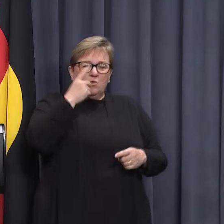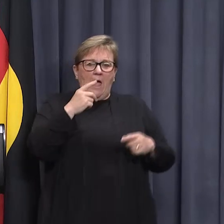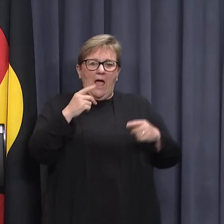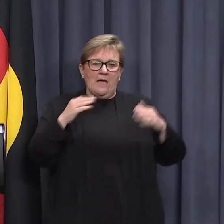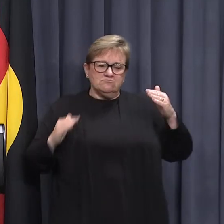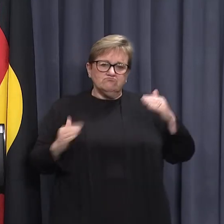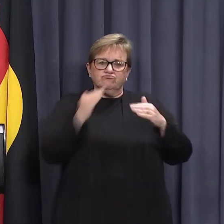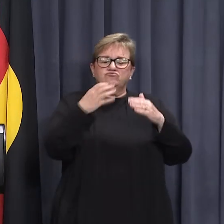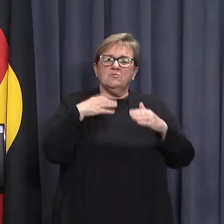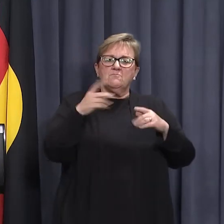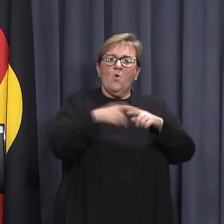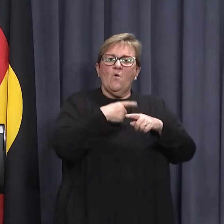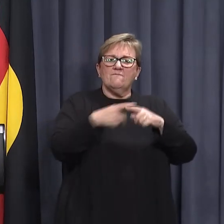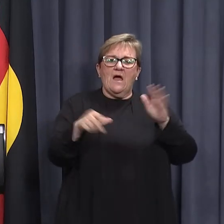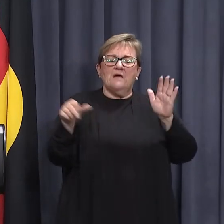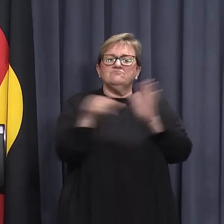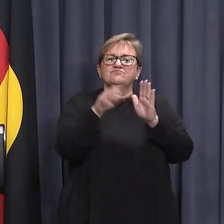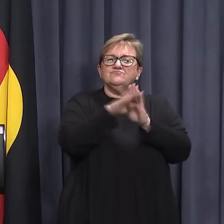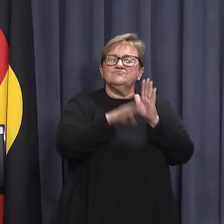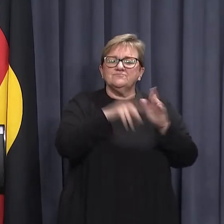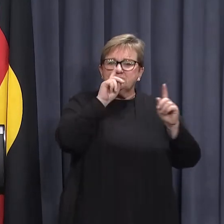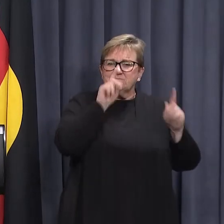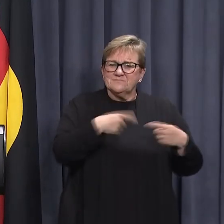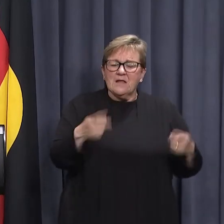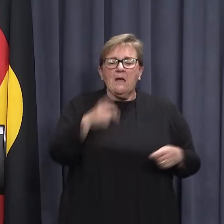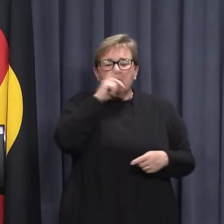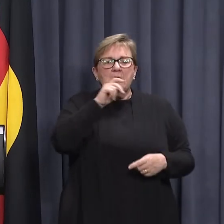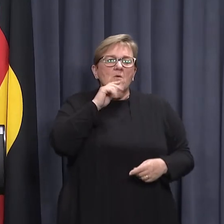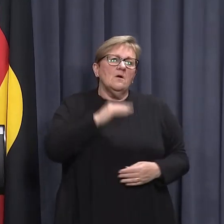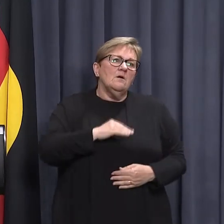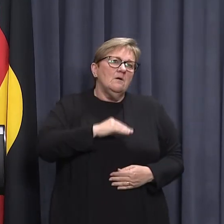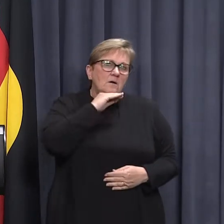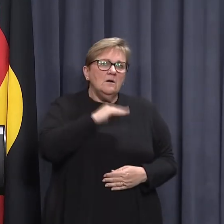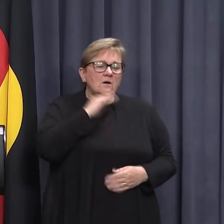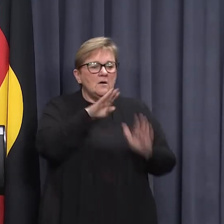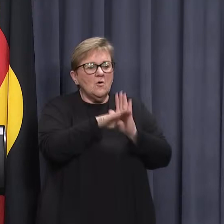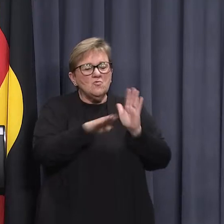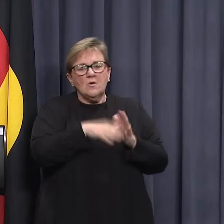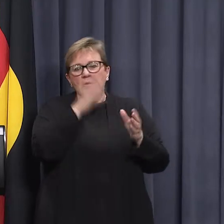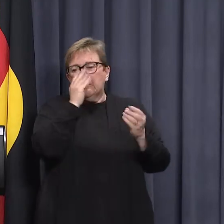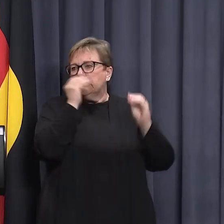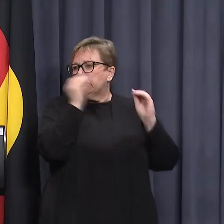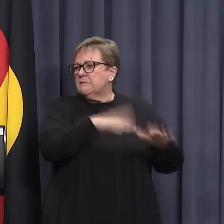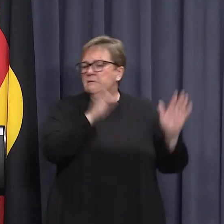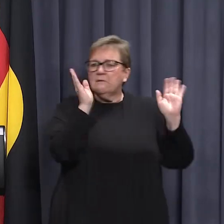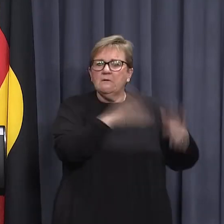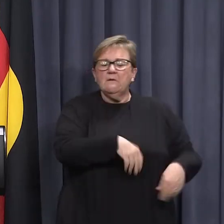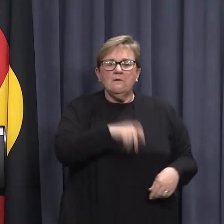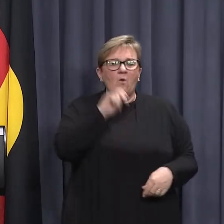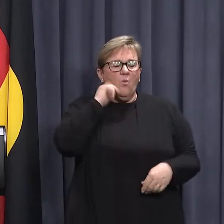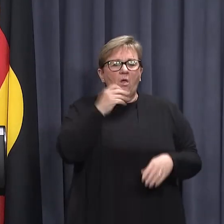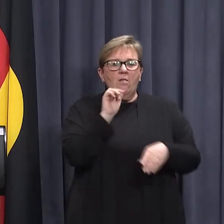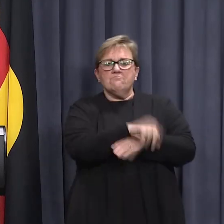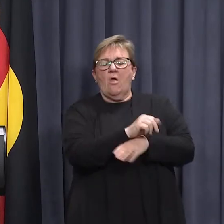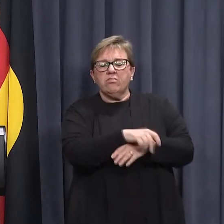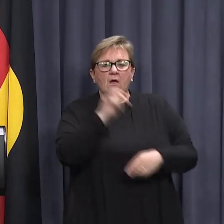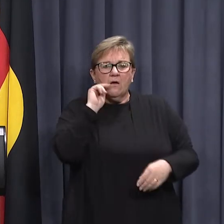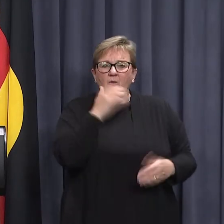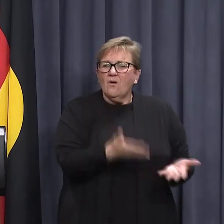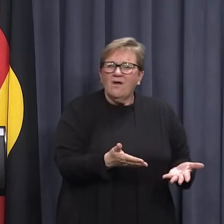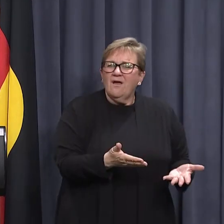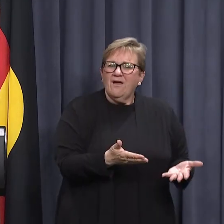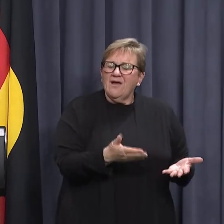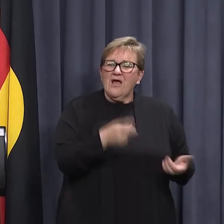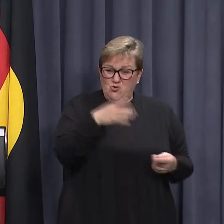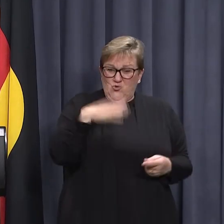up and you also get people tiring of the rules and potentially engaging in non-compliance at the